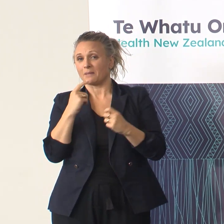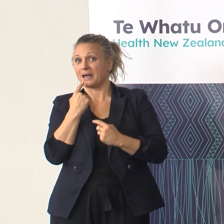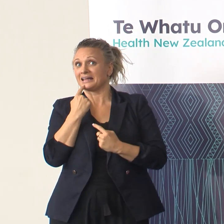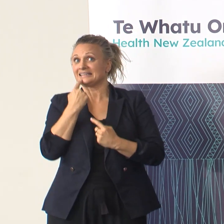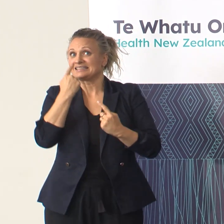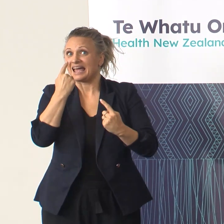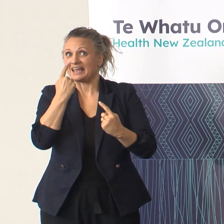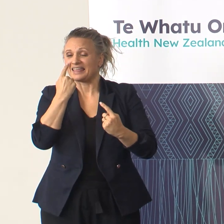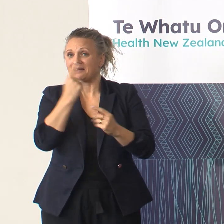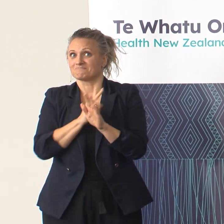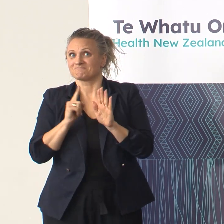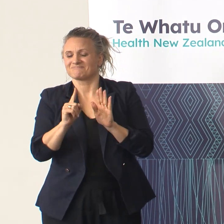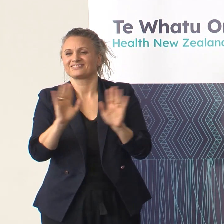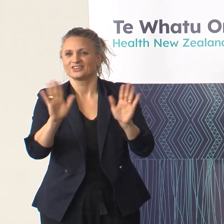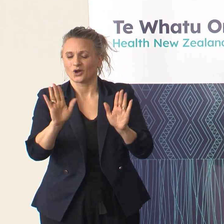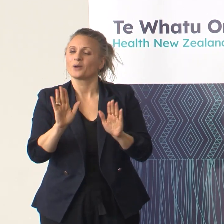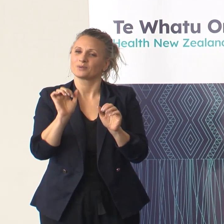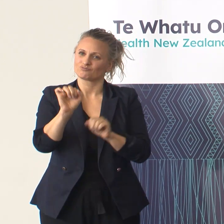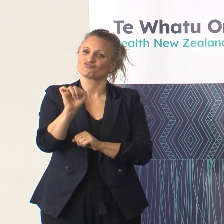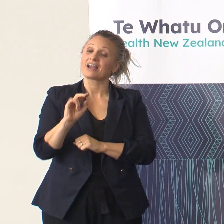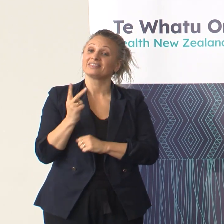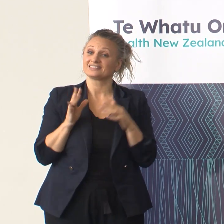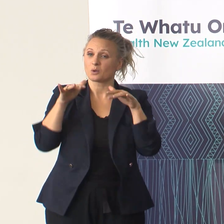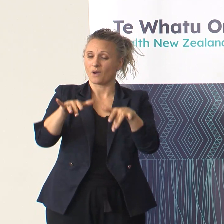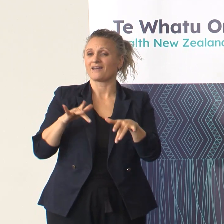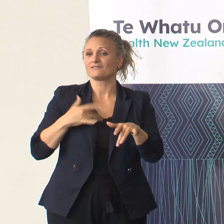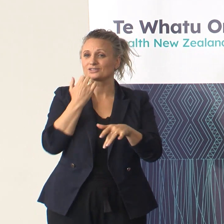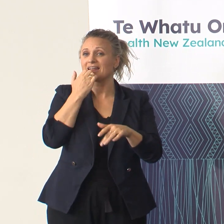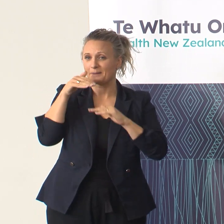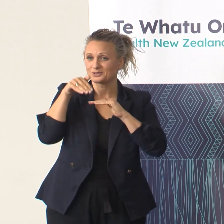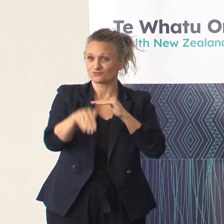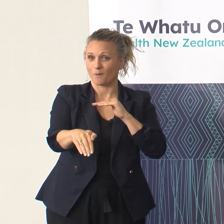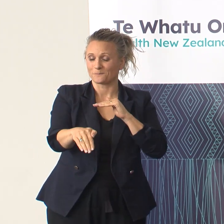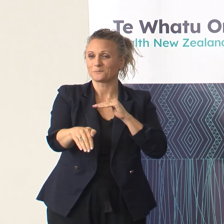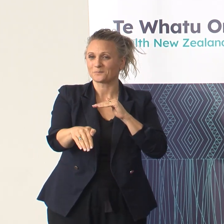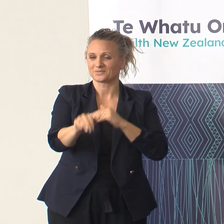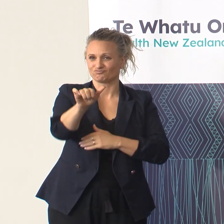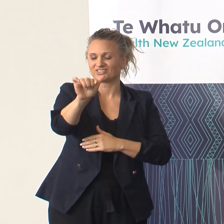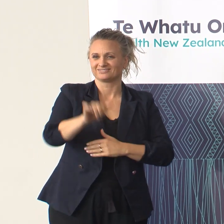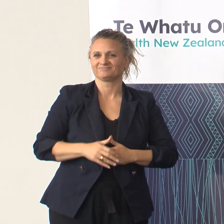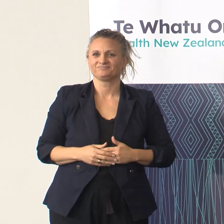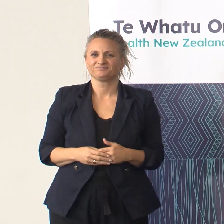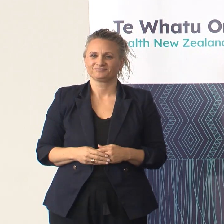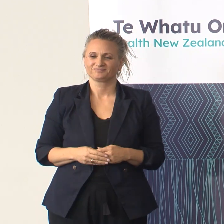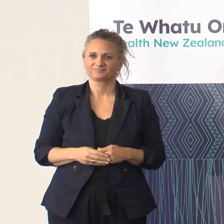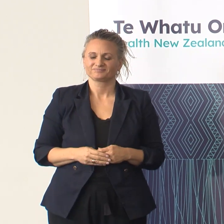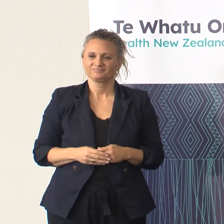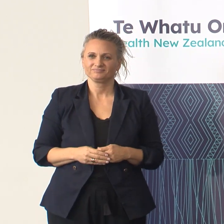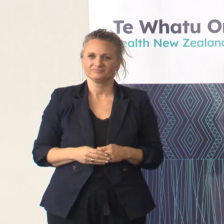but certainly in terms of that second wave, yes, we seem to have passed that peak and be coming down into our